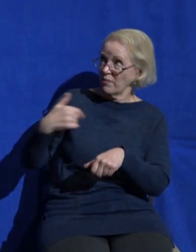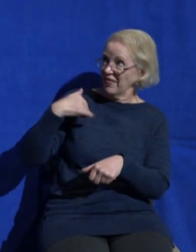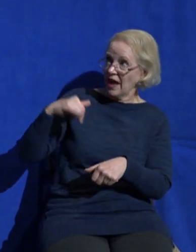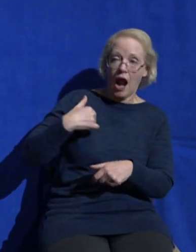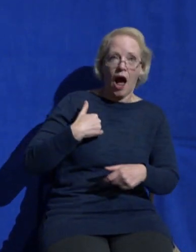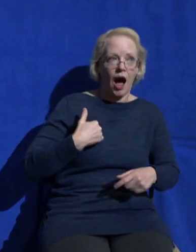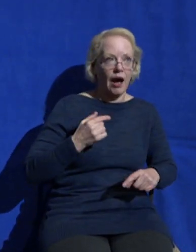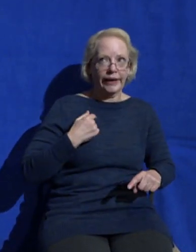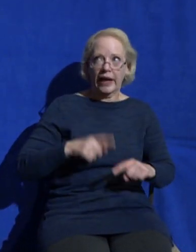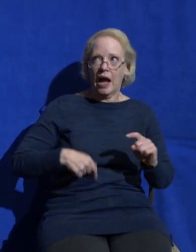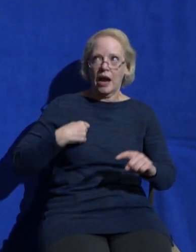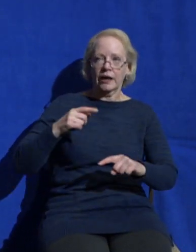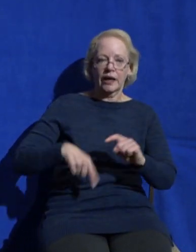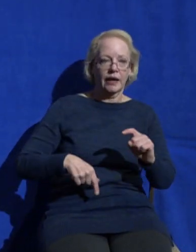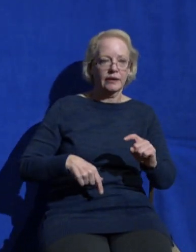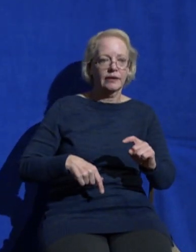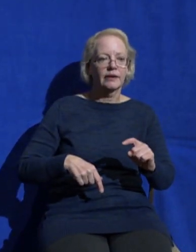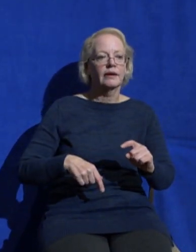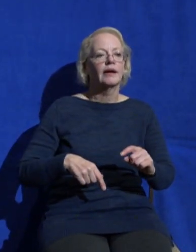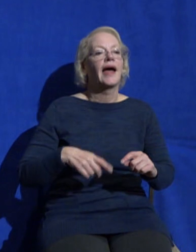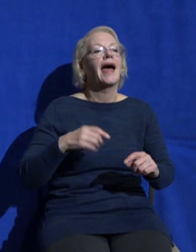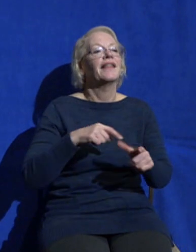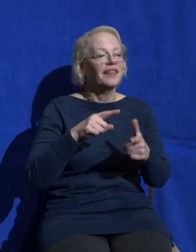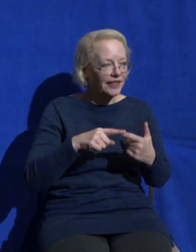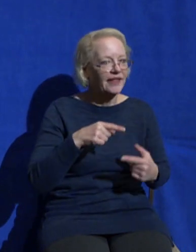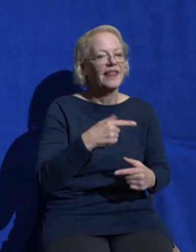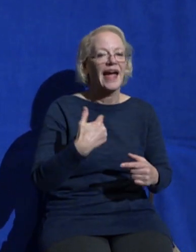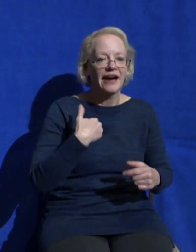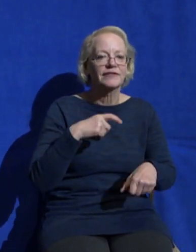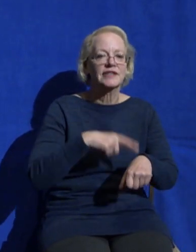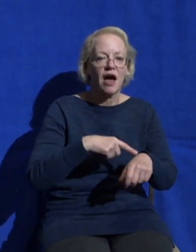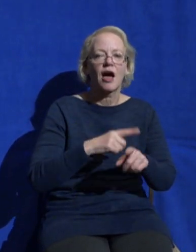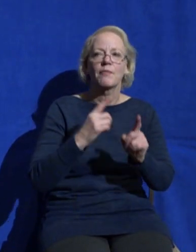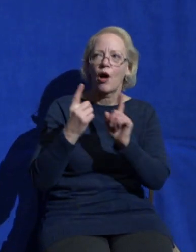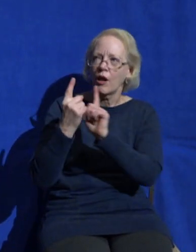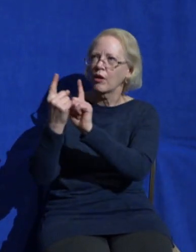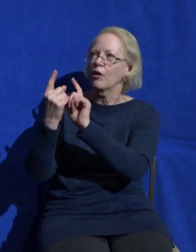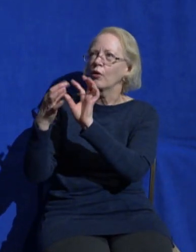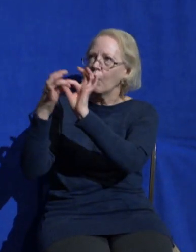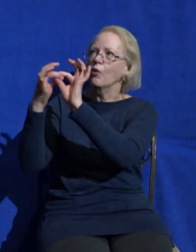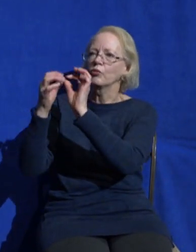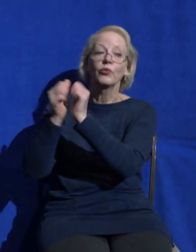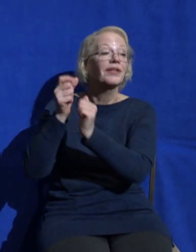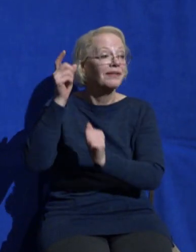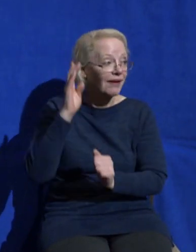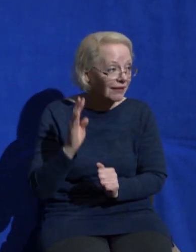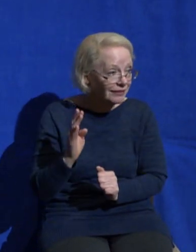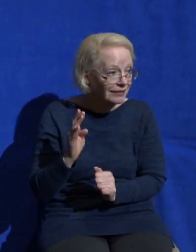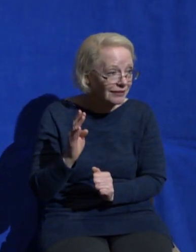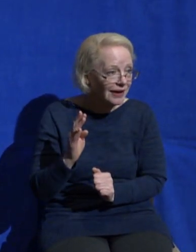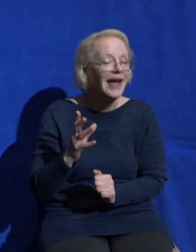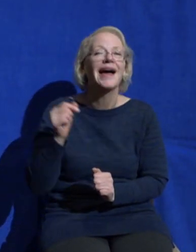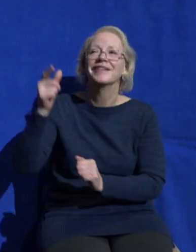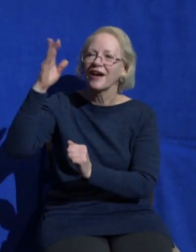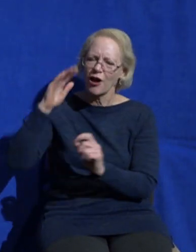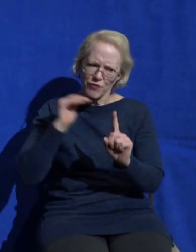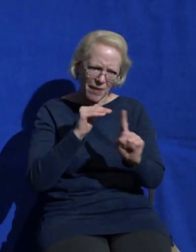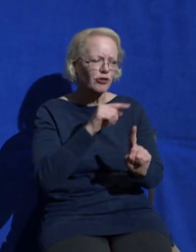along with God God reminds them of why they can move forward in his will with courage remember what he said to Joshua